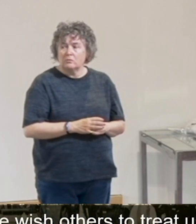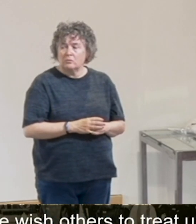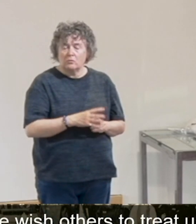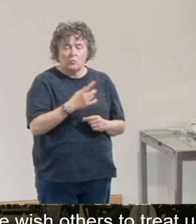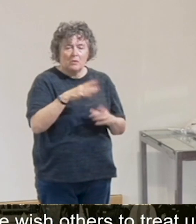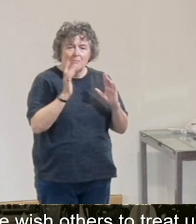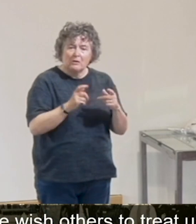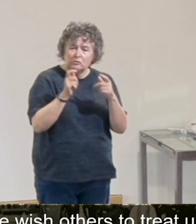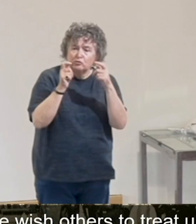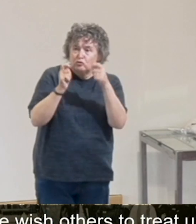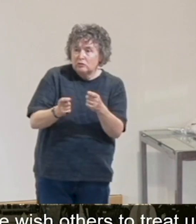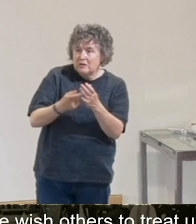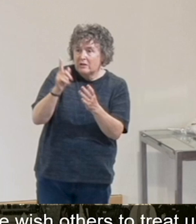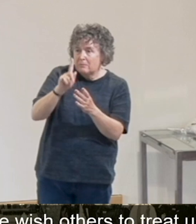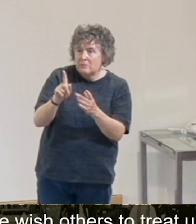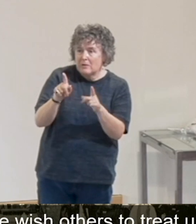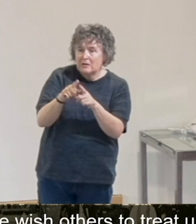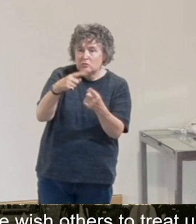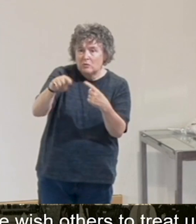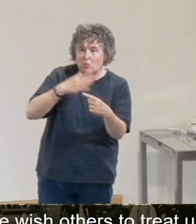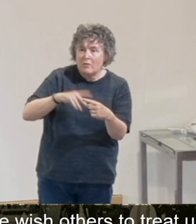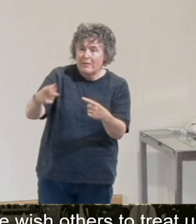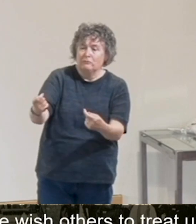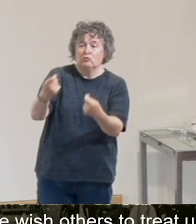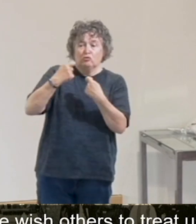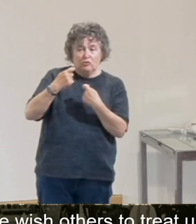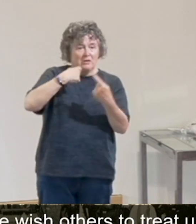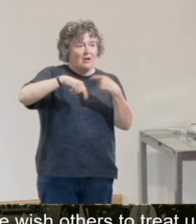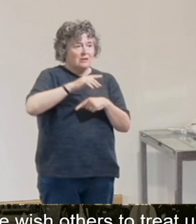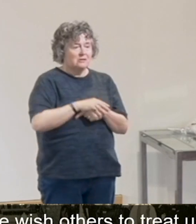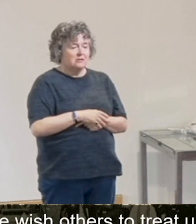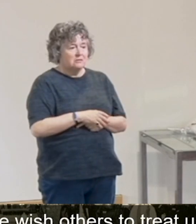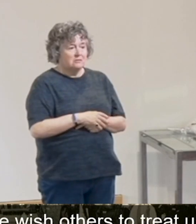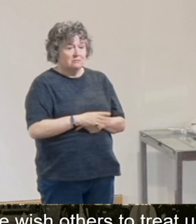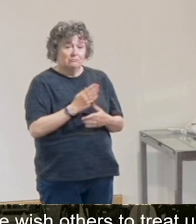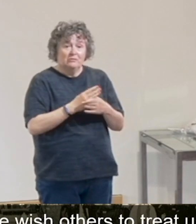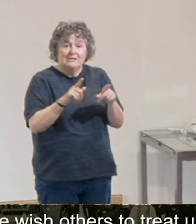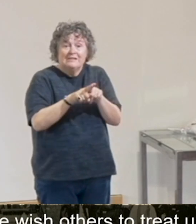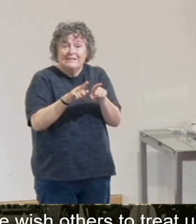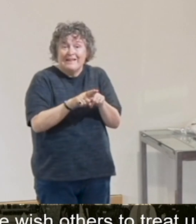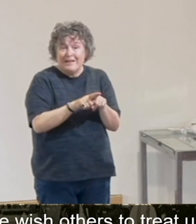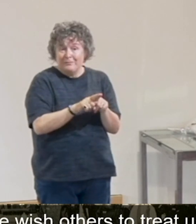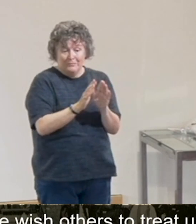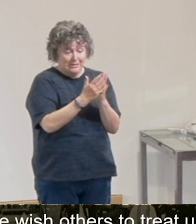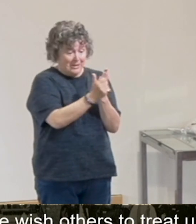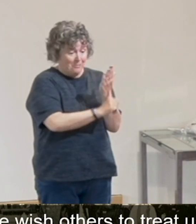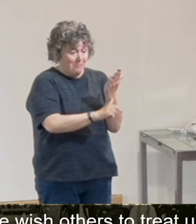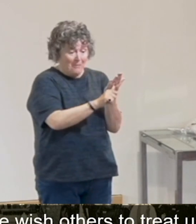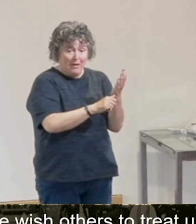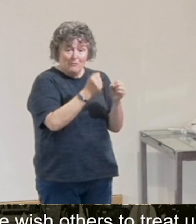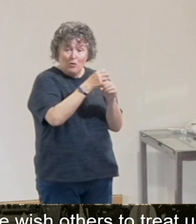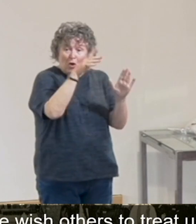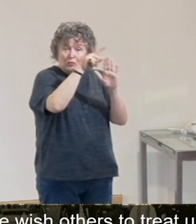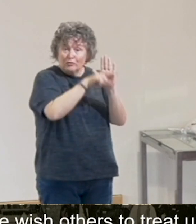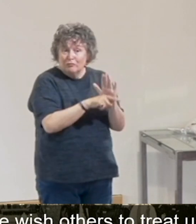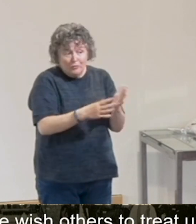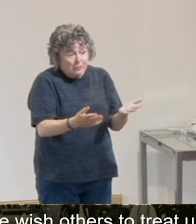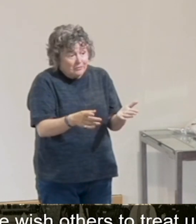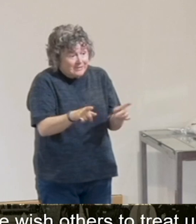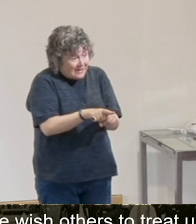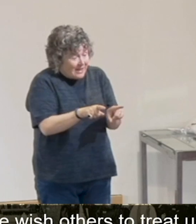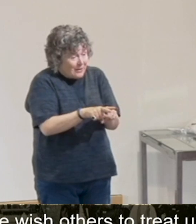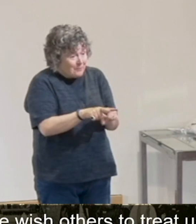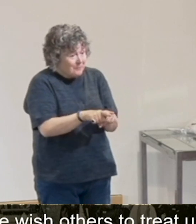We must treat others as we wish others to treat us. Now, I reckon that should sound a little bit familiar to us.